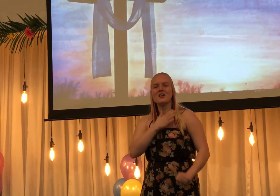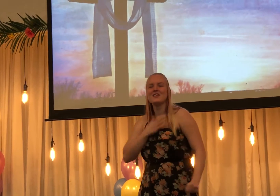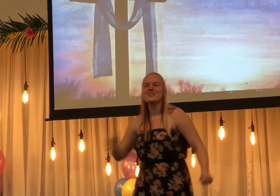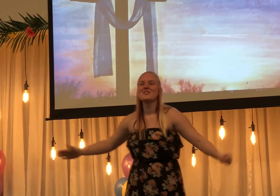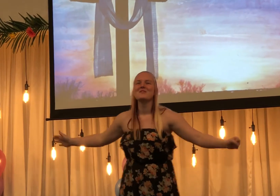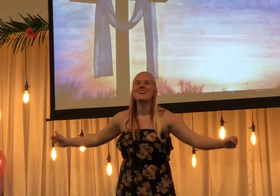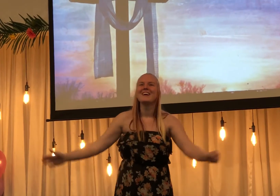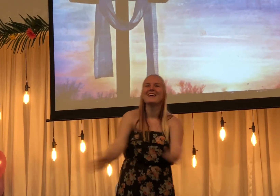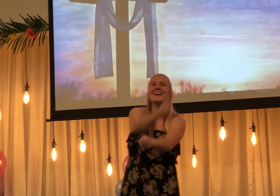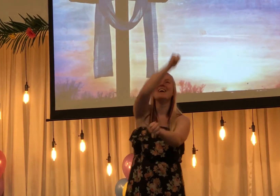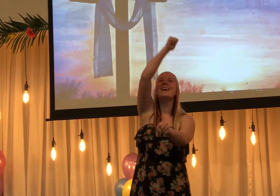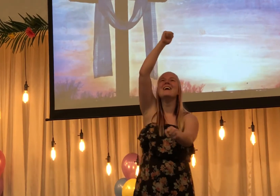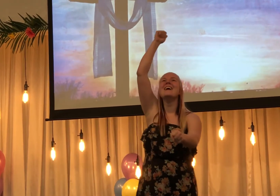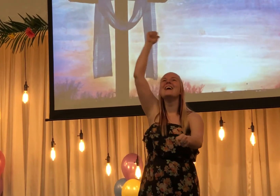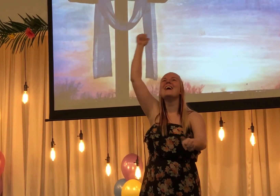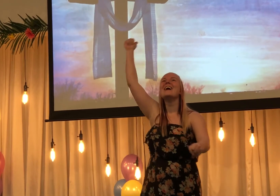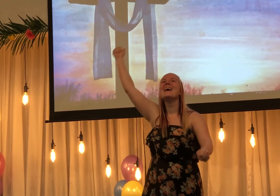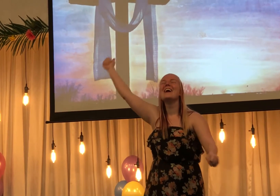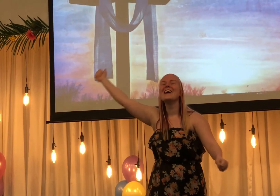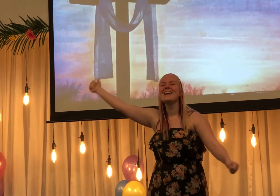it's my victory